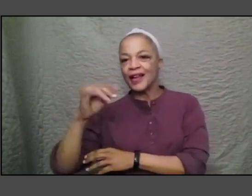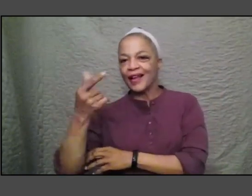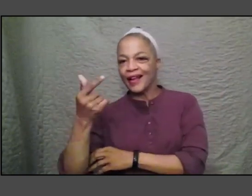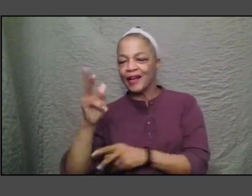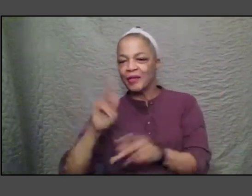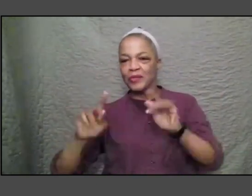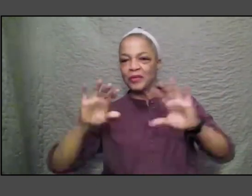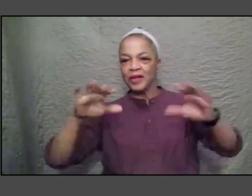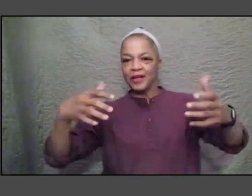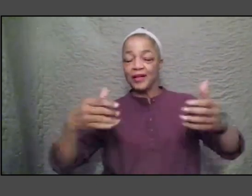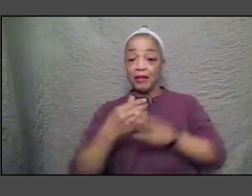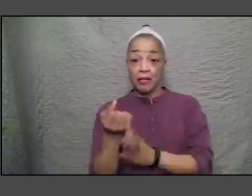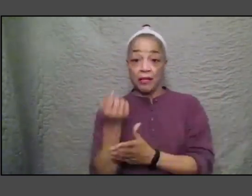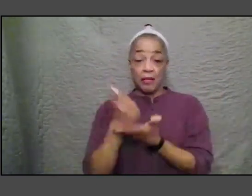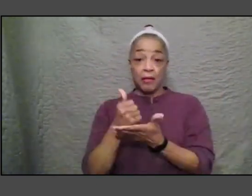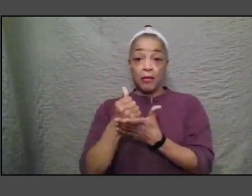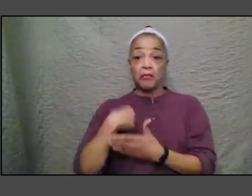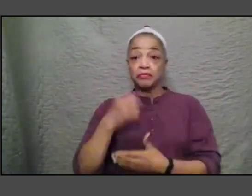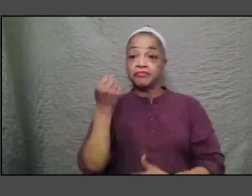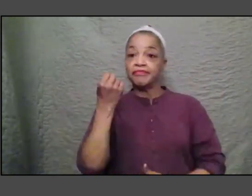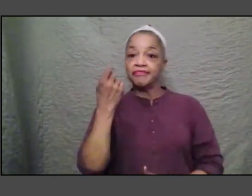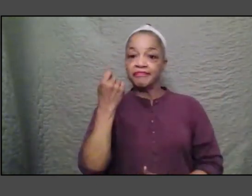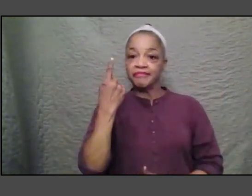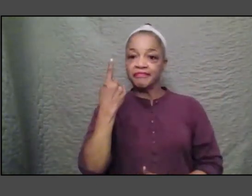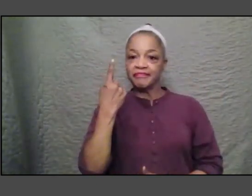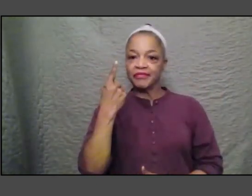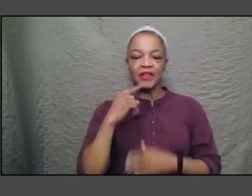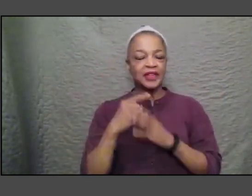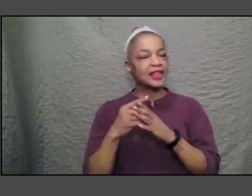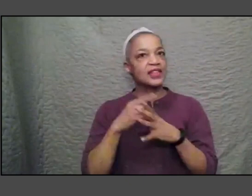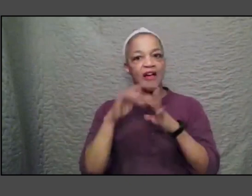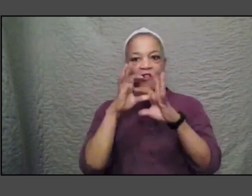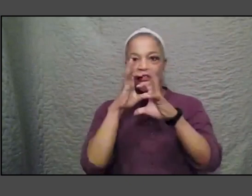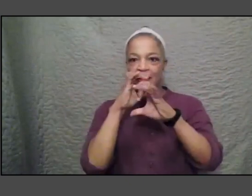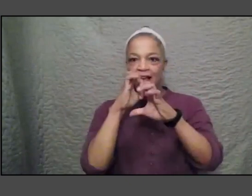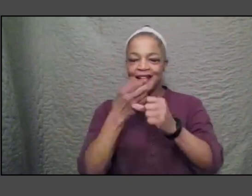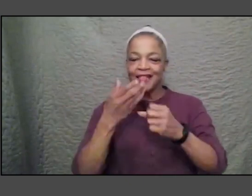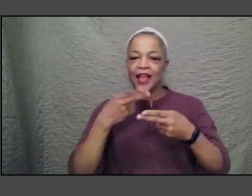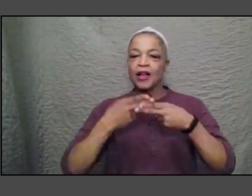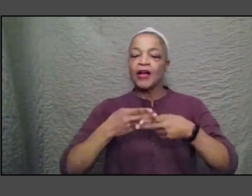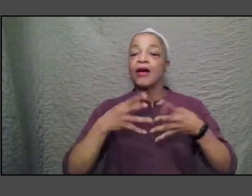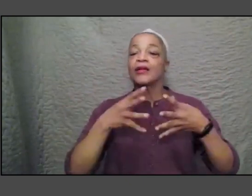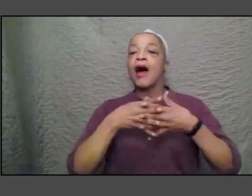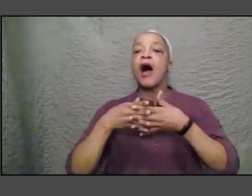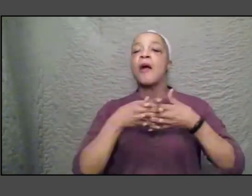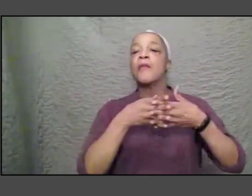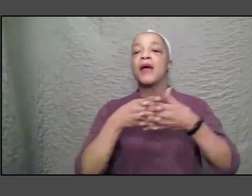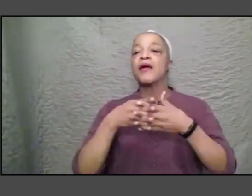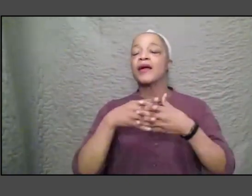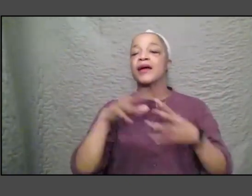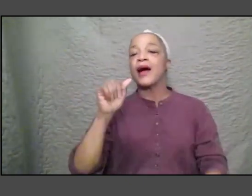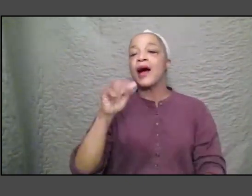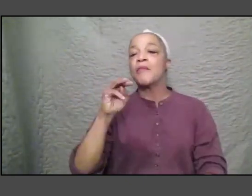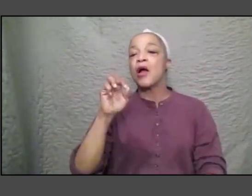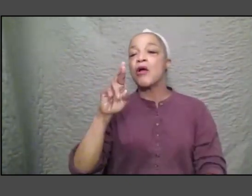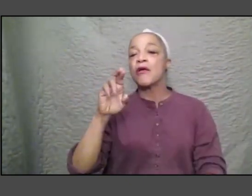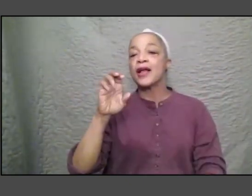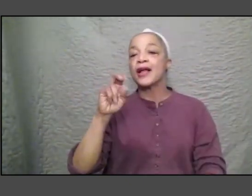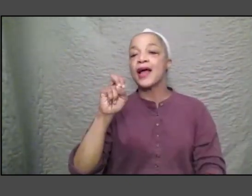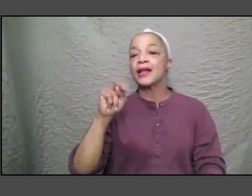this infinitely fascinating thing called Americanness you know in some ways when I think about it in